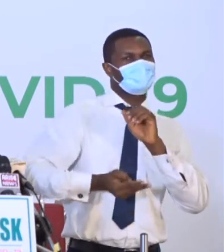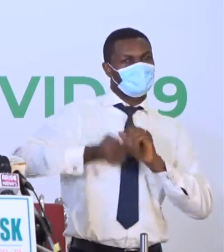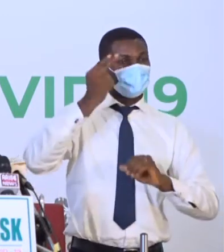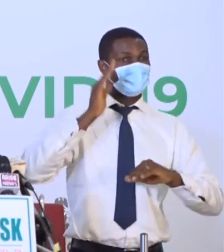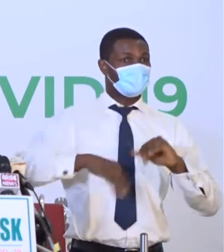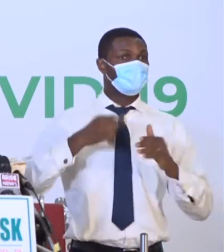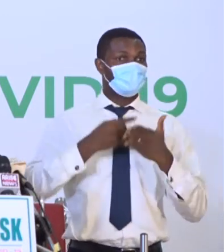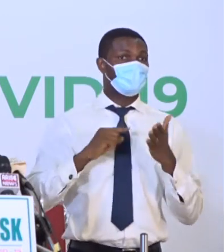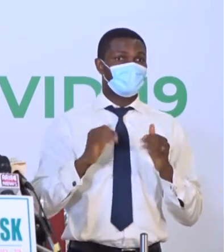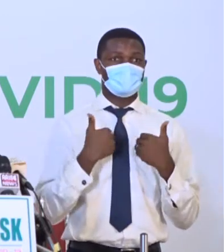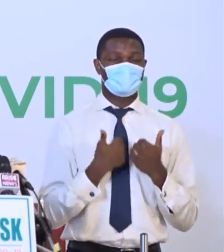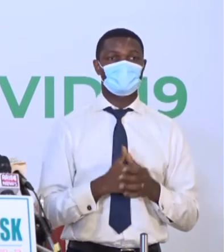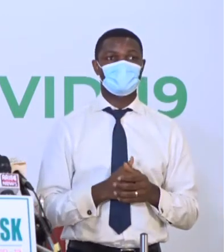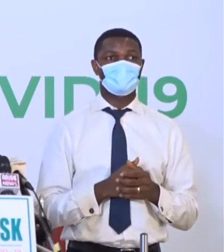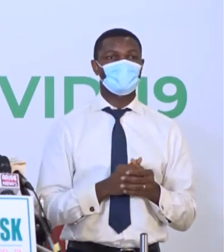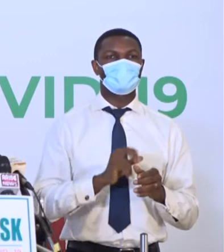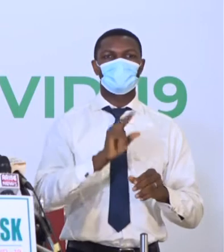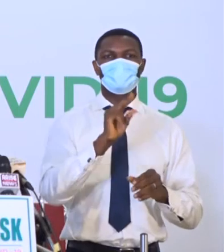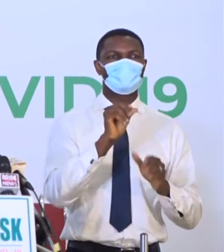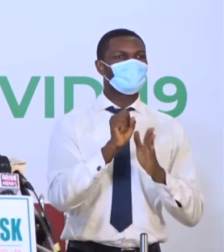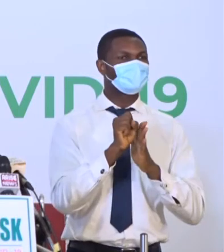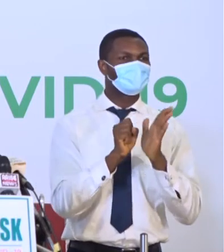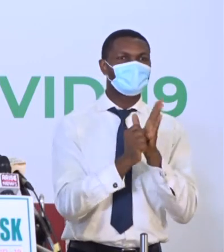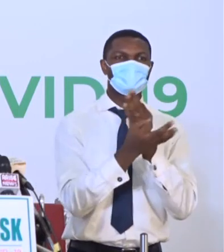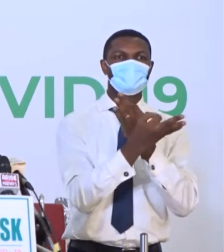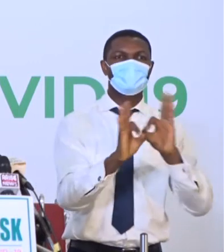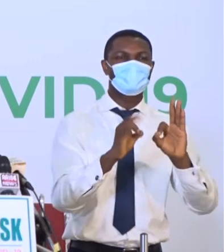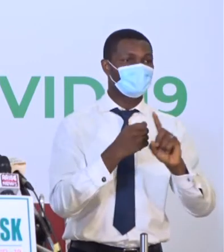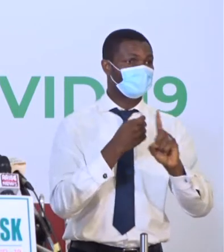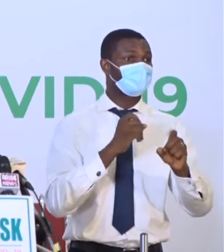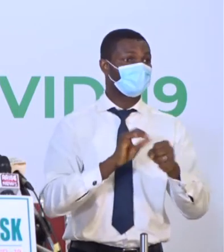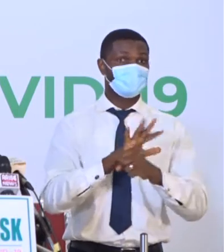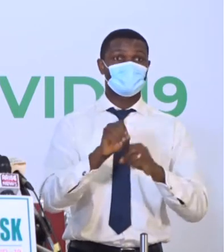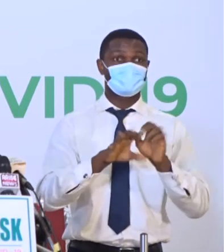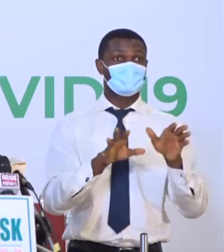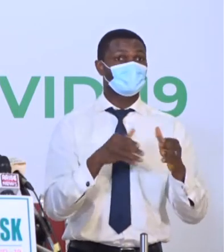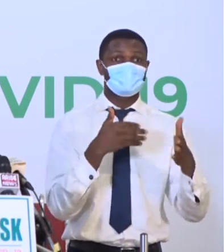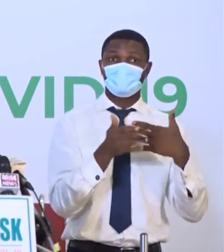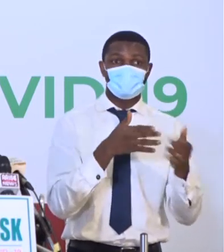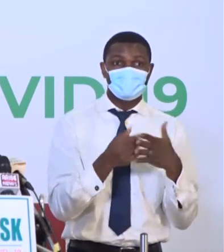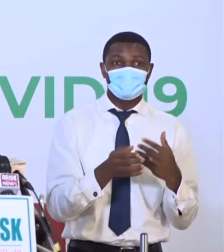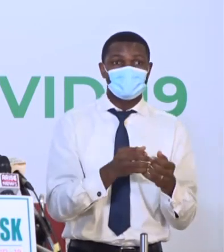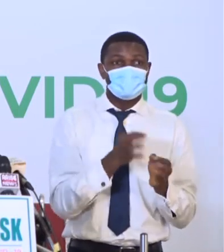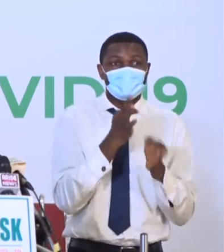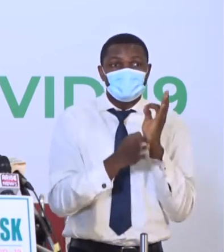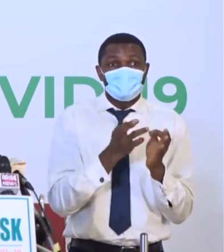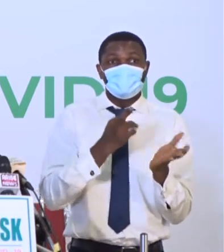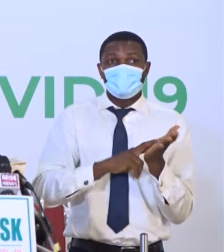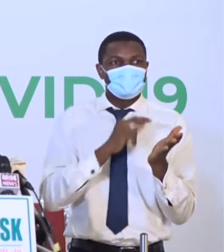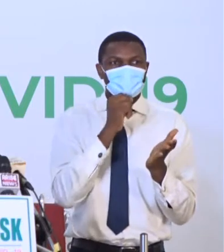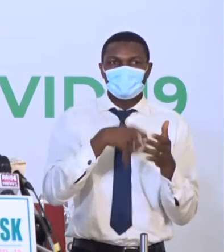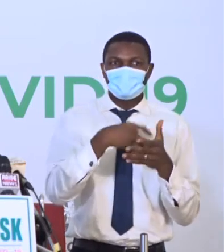no state in Nigeria that is immune to this pandemic, even if reports are not coming out of such states.